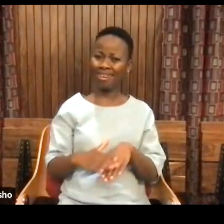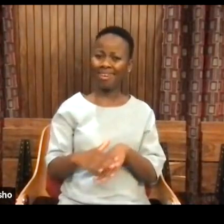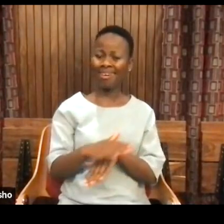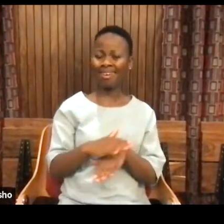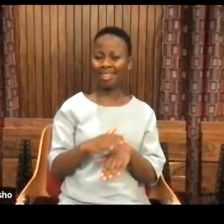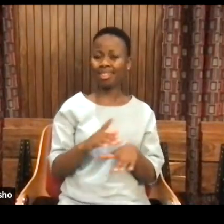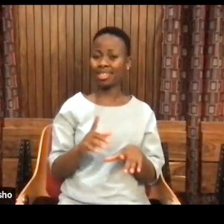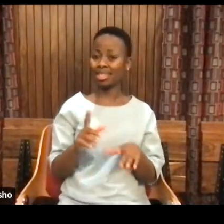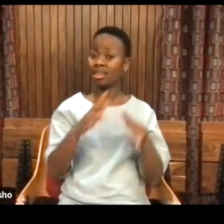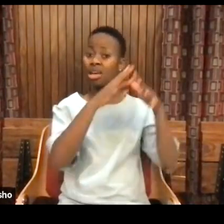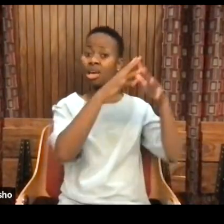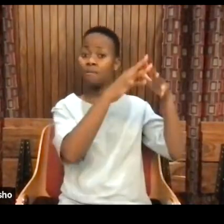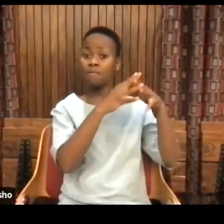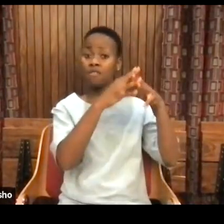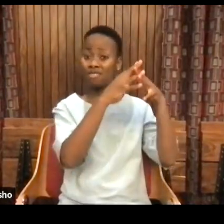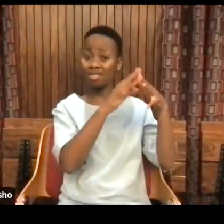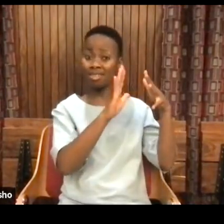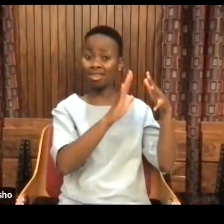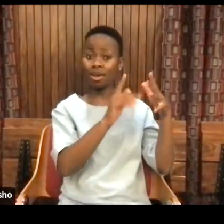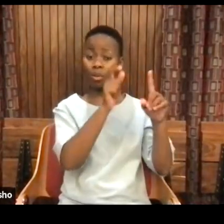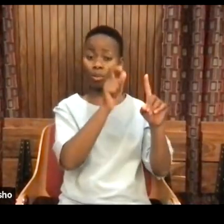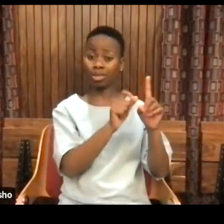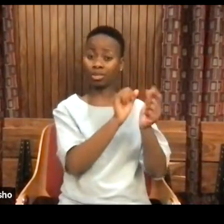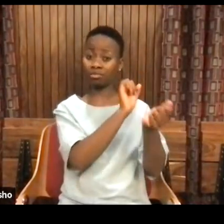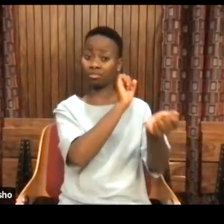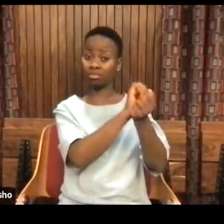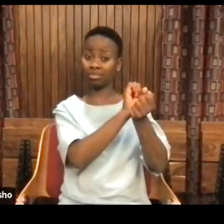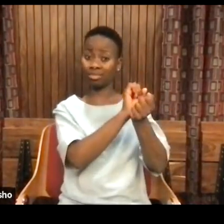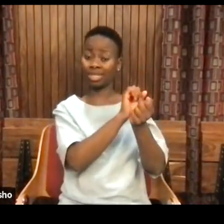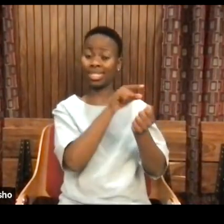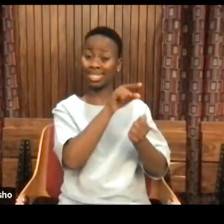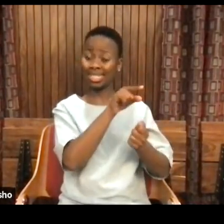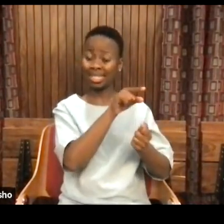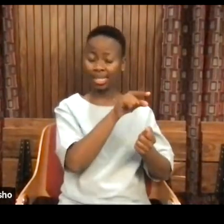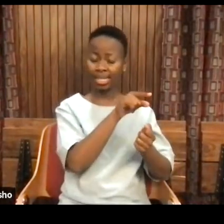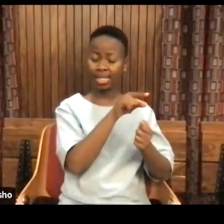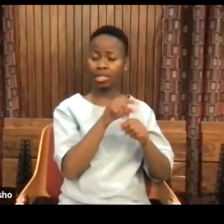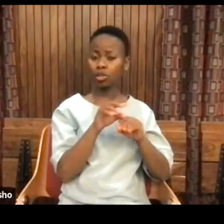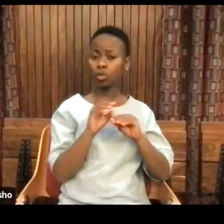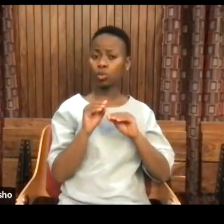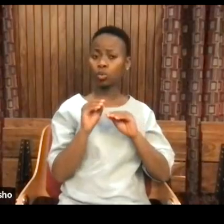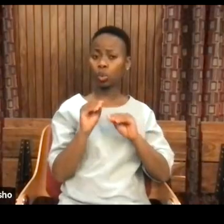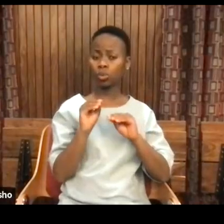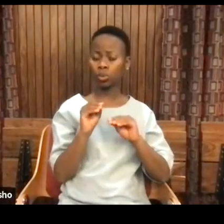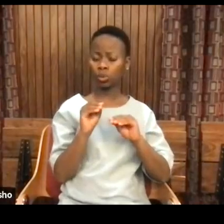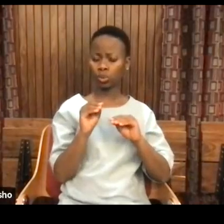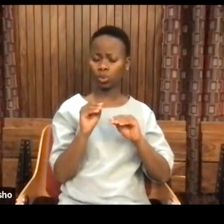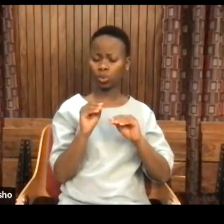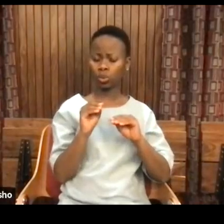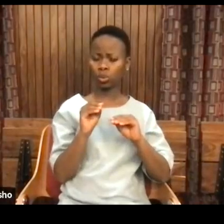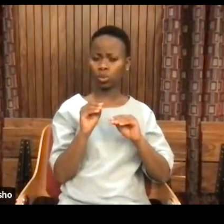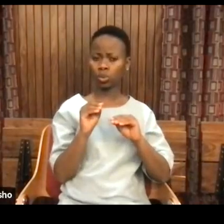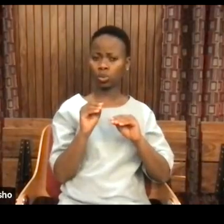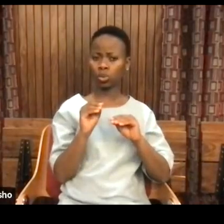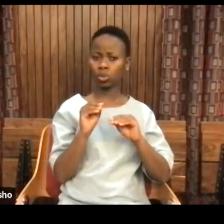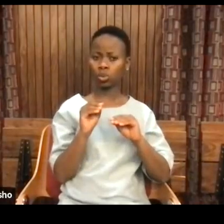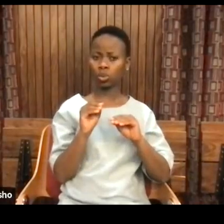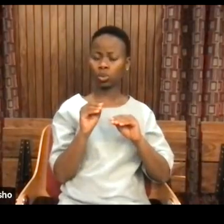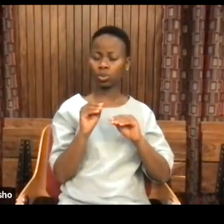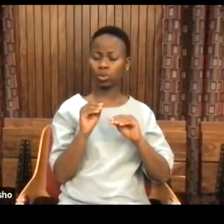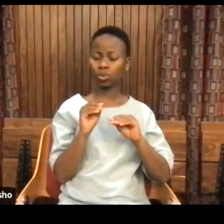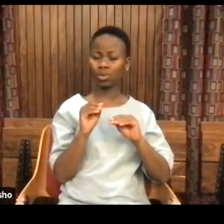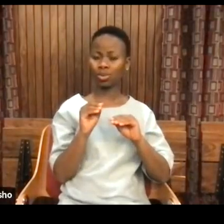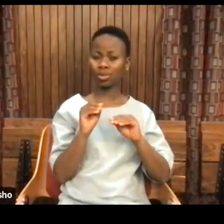In the States, it was an enslaved man who taught the Europeans who owned him